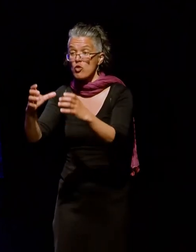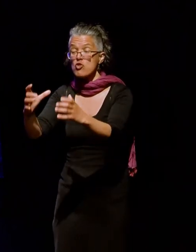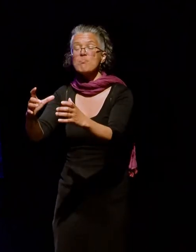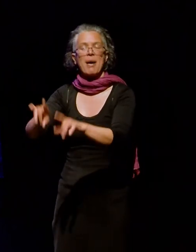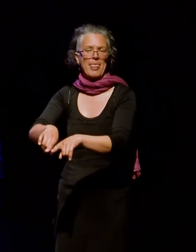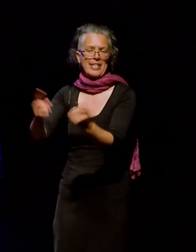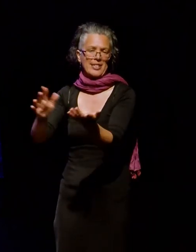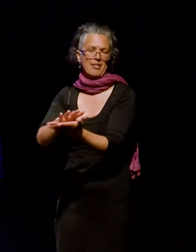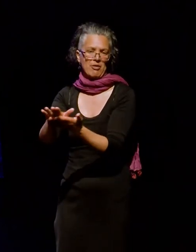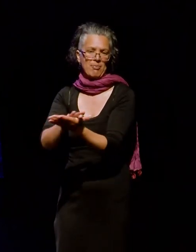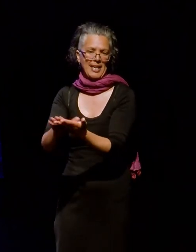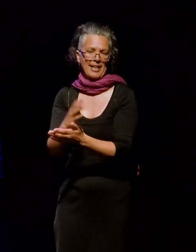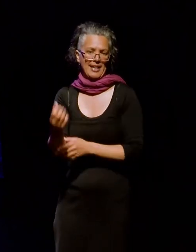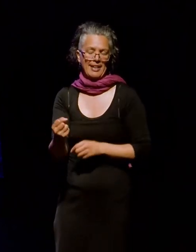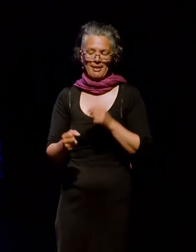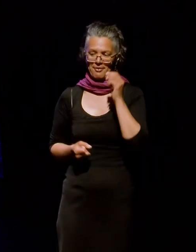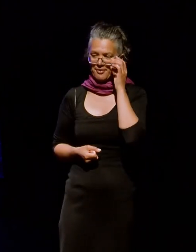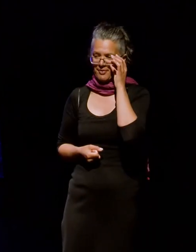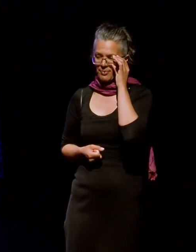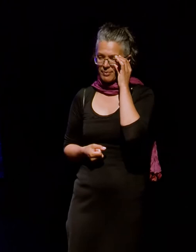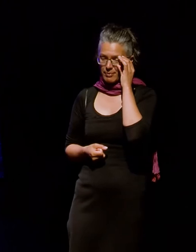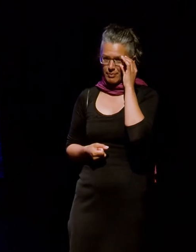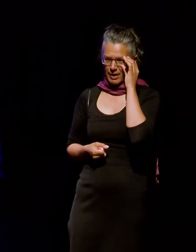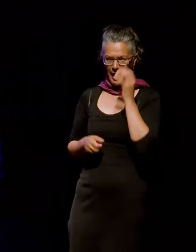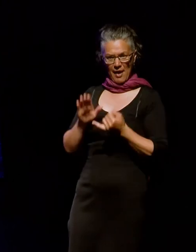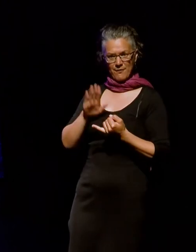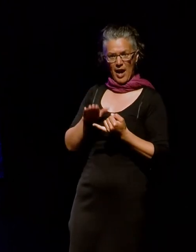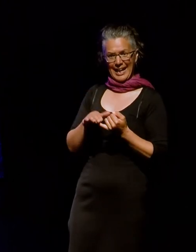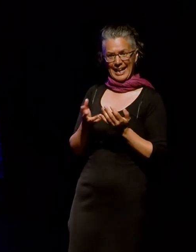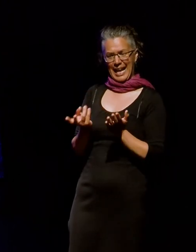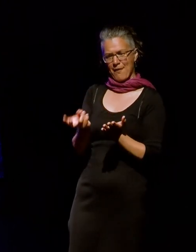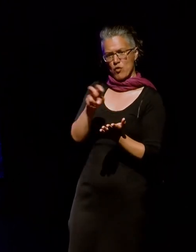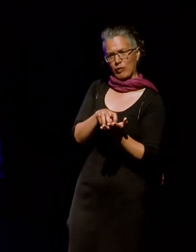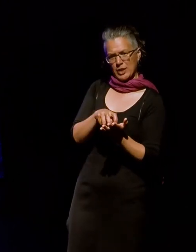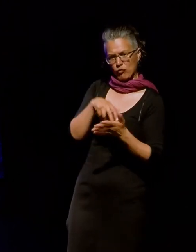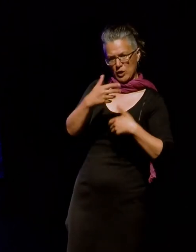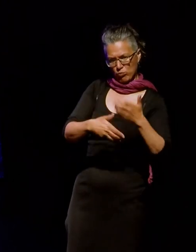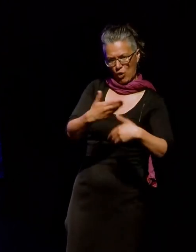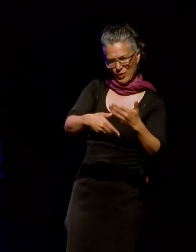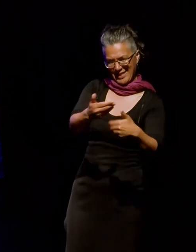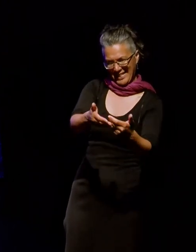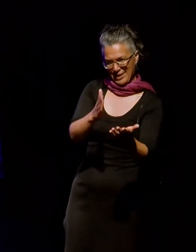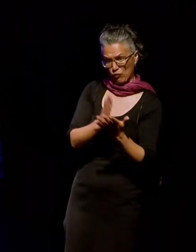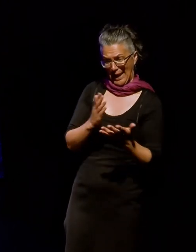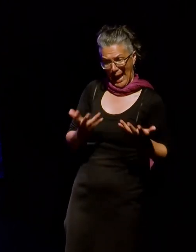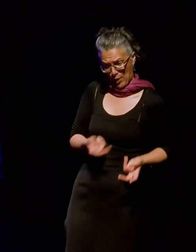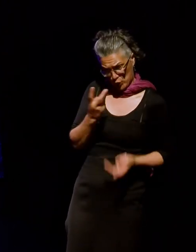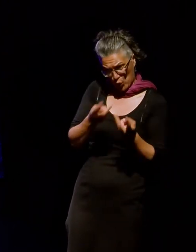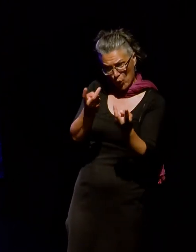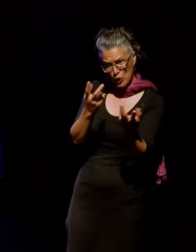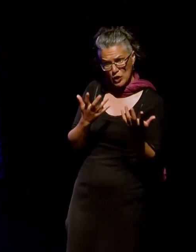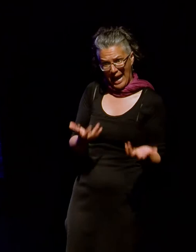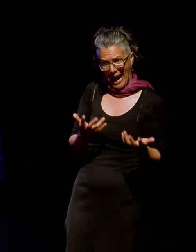meaning. And finally, groups are behind a registration process and searchable really only via the mysterious